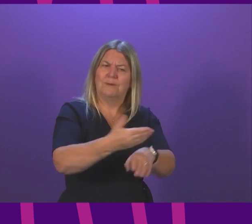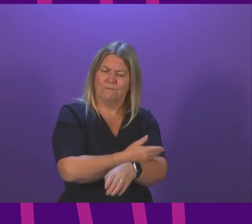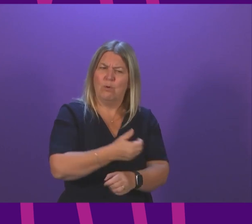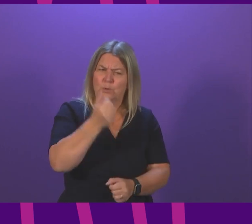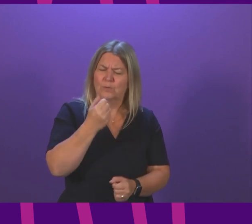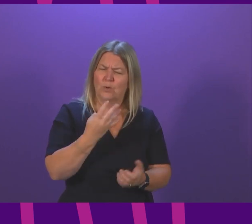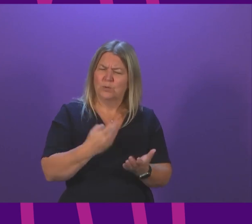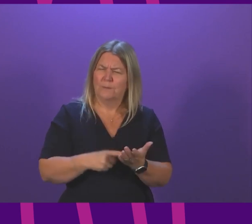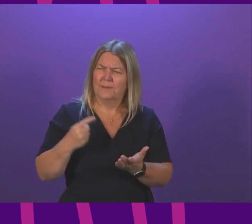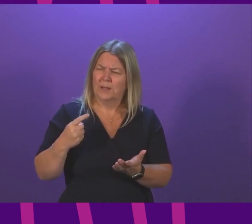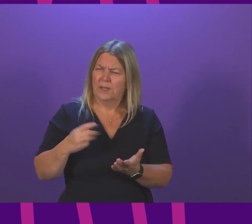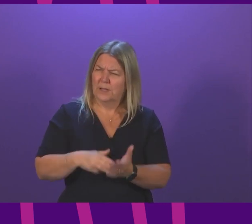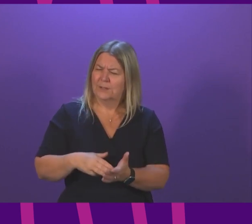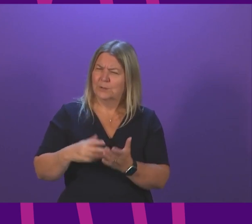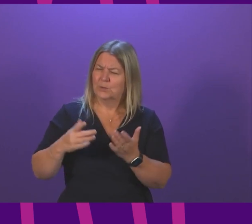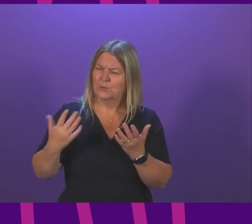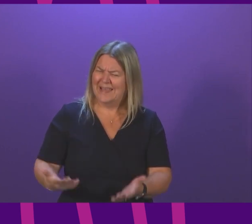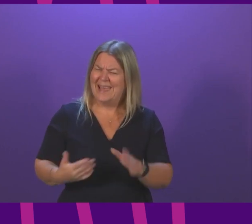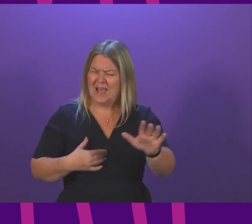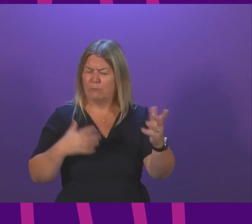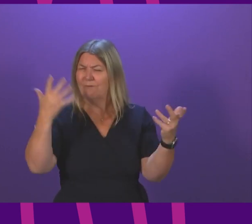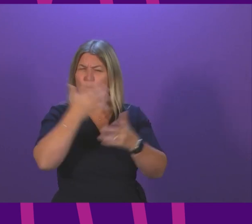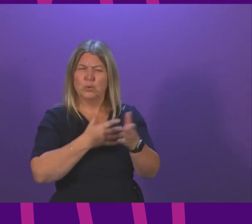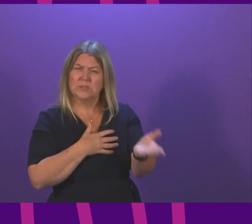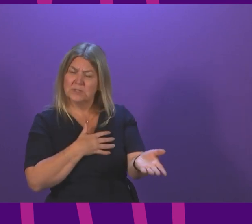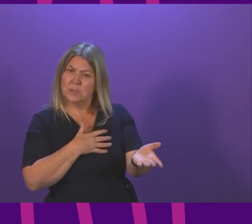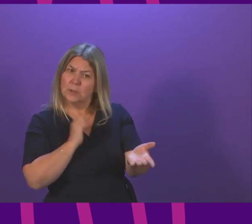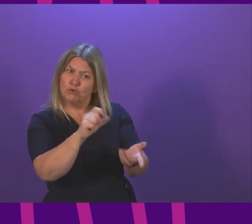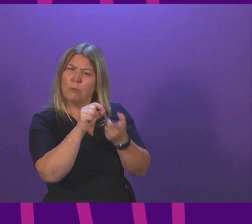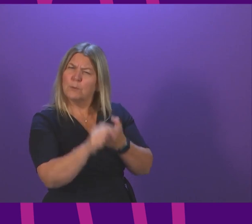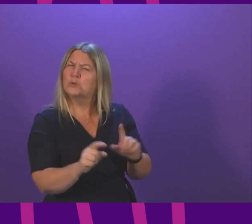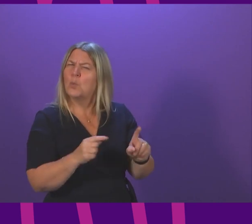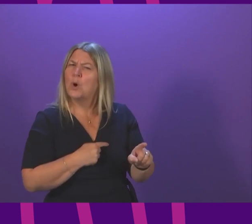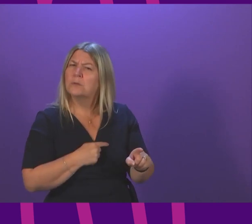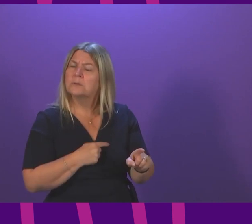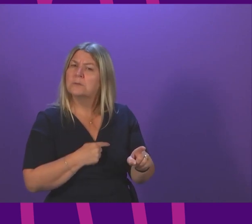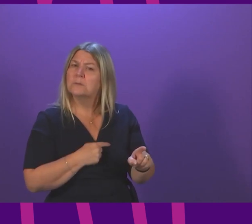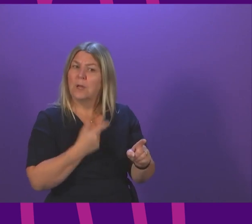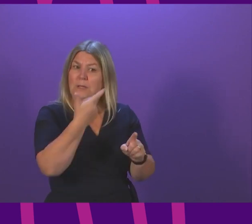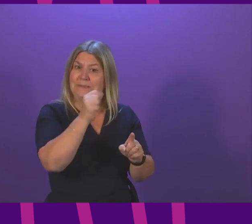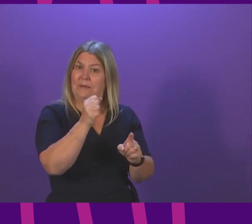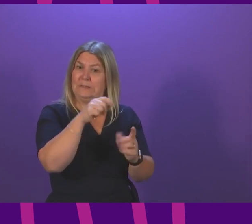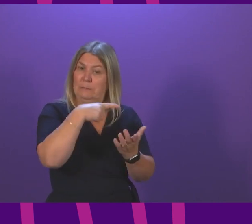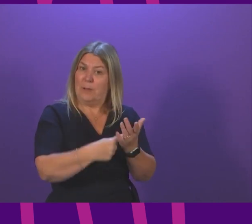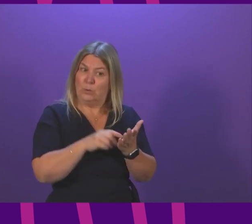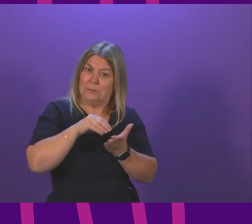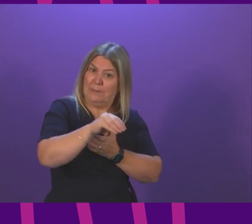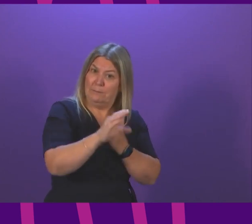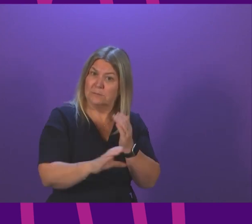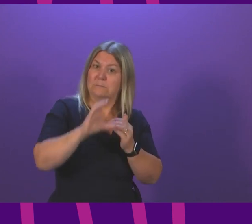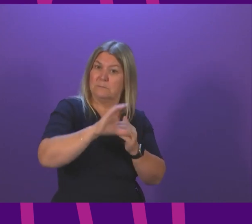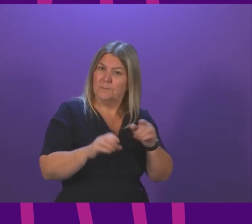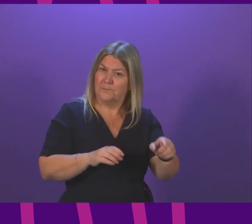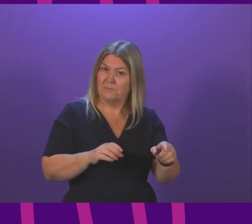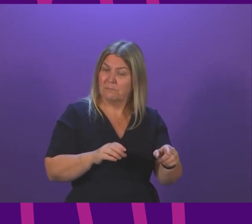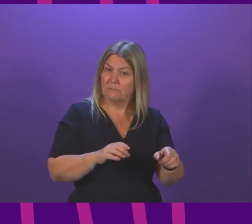assuming and maybe I'm getting it wrong in terms of what exactly his proposal is that the £70 payment is over and above that and all I'm saying to him is tell us where